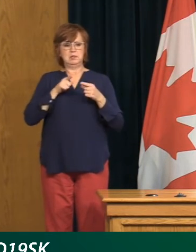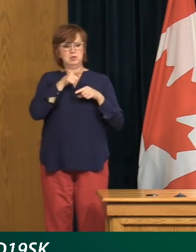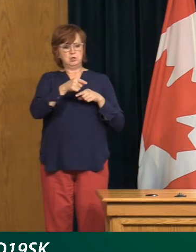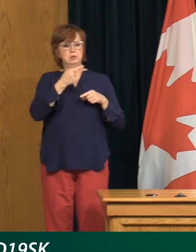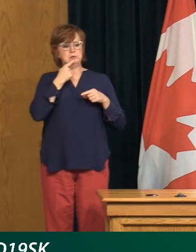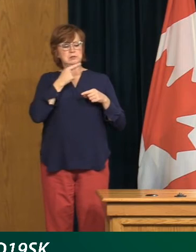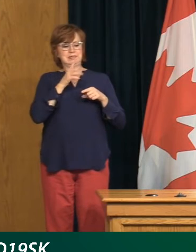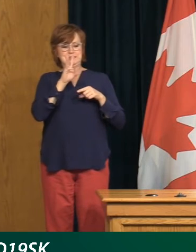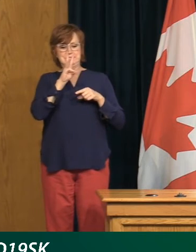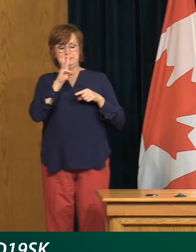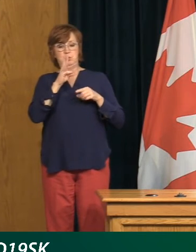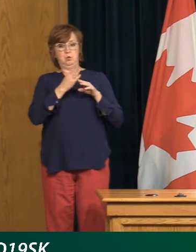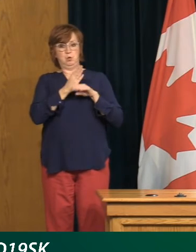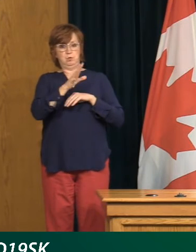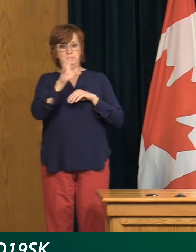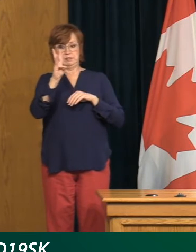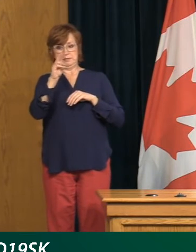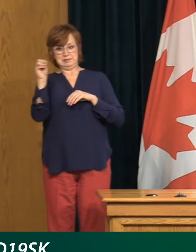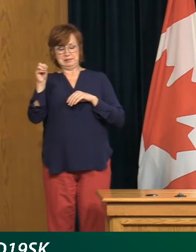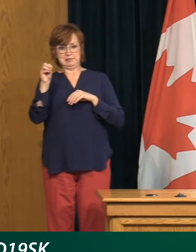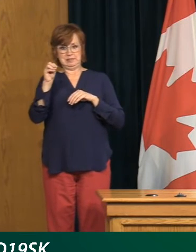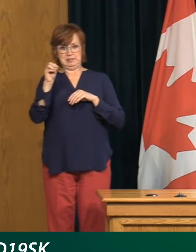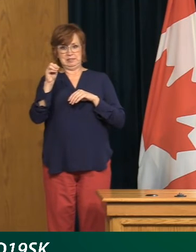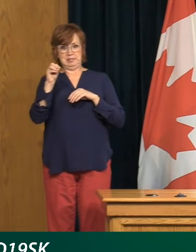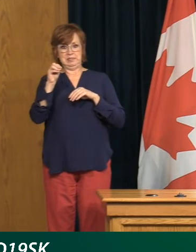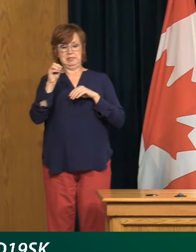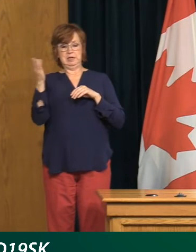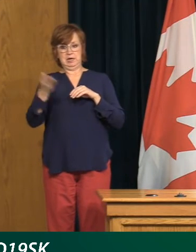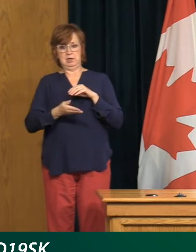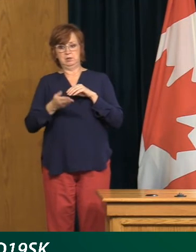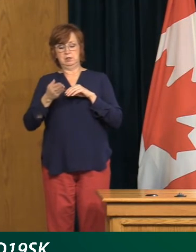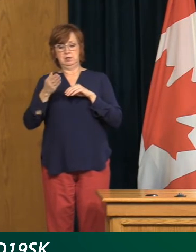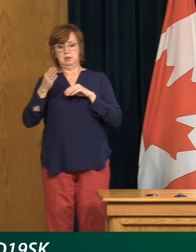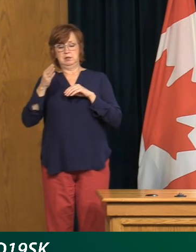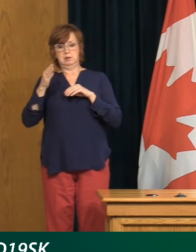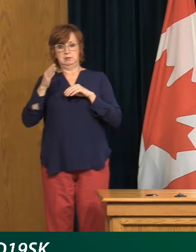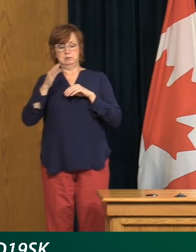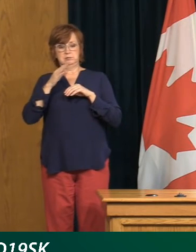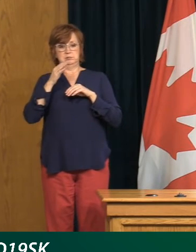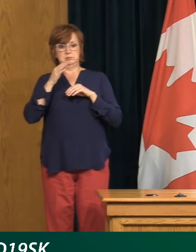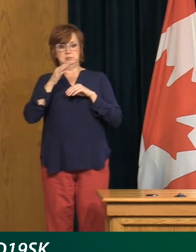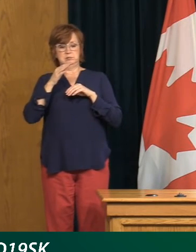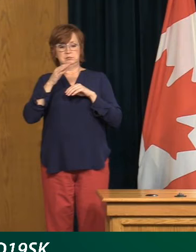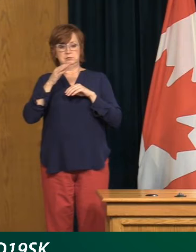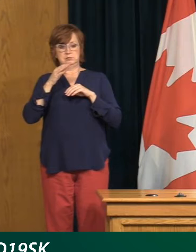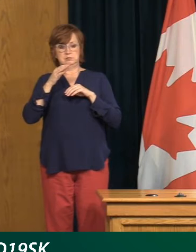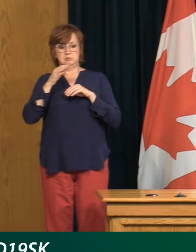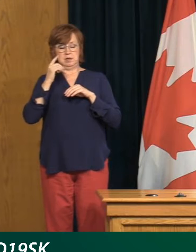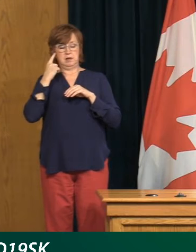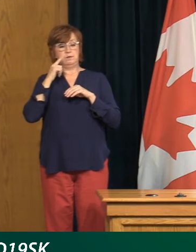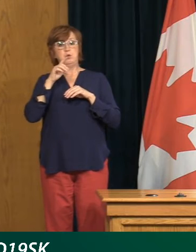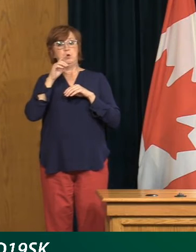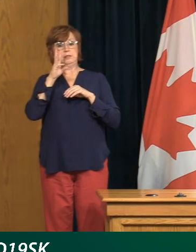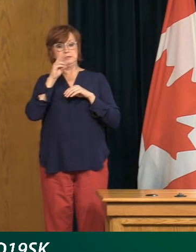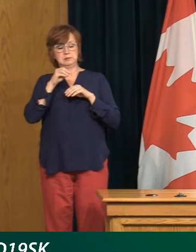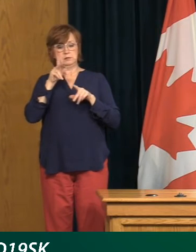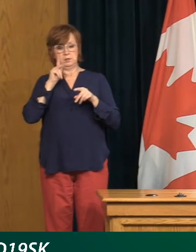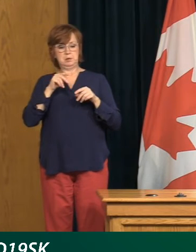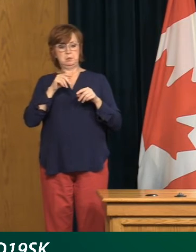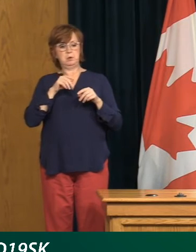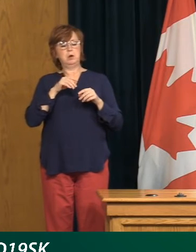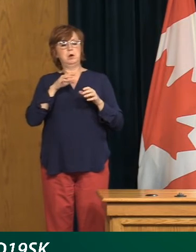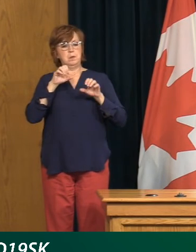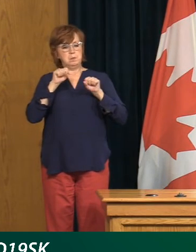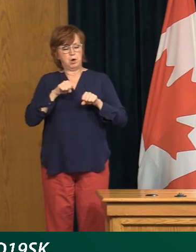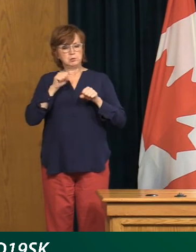could trigger new measures or more restrictions. And we've had, you two days this week, one